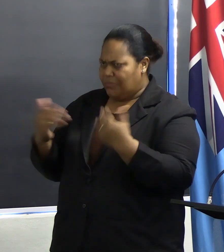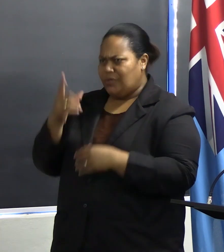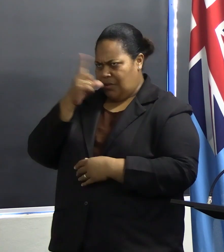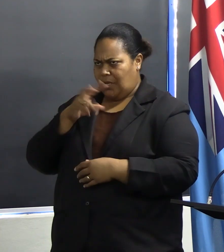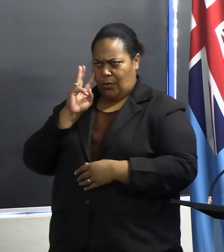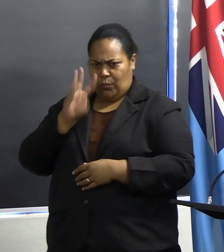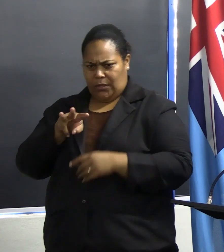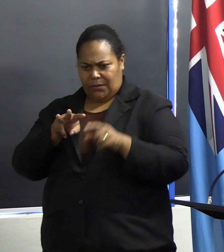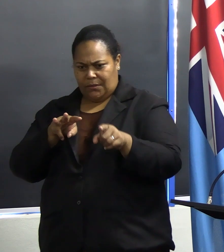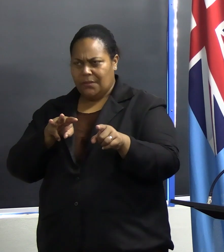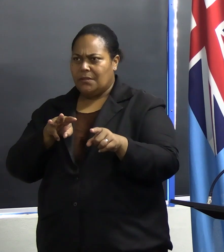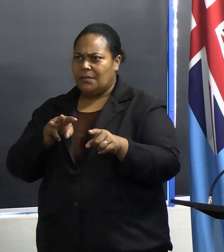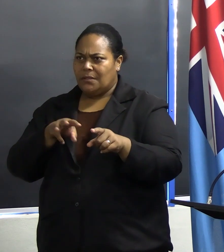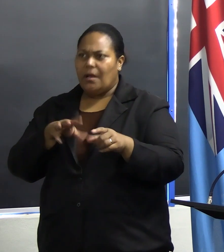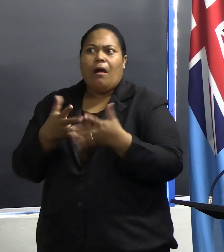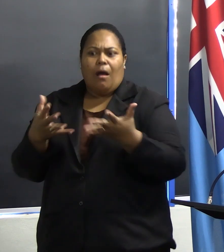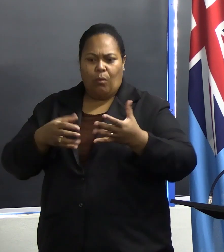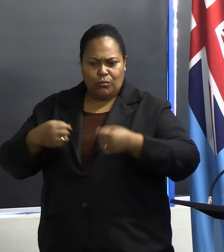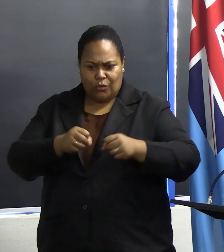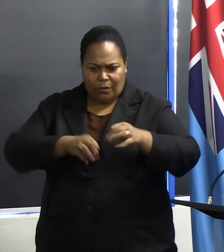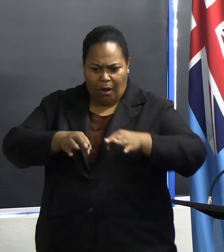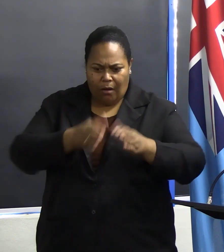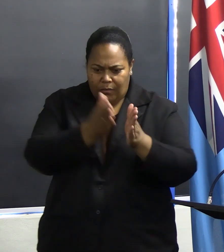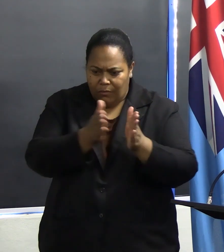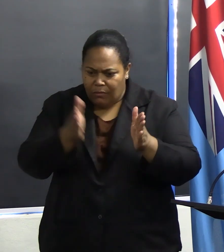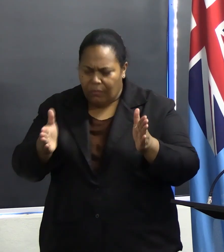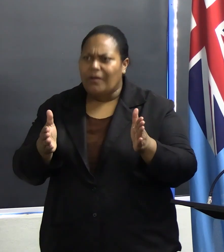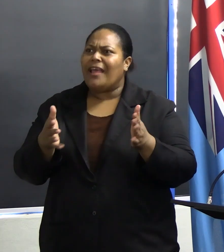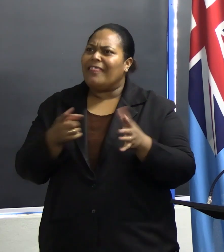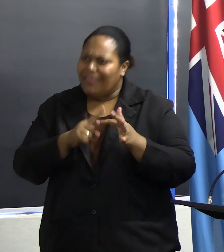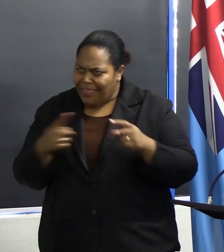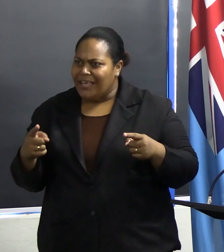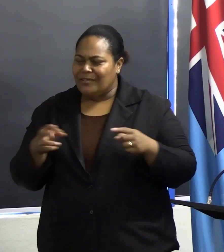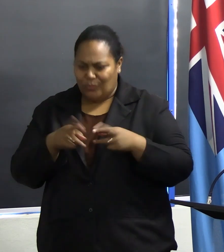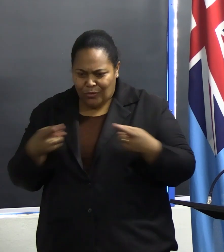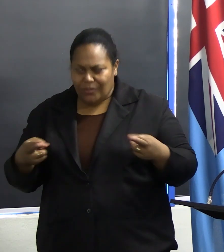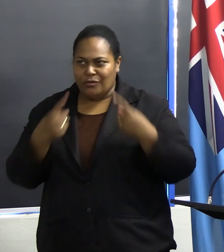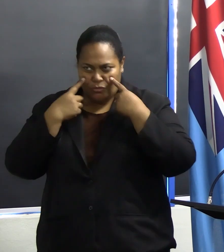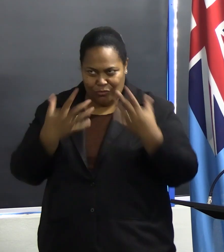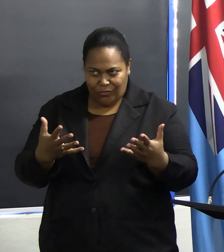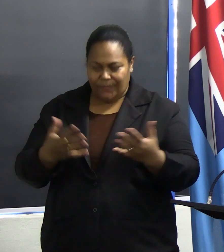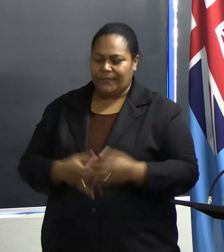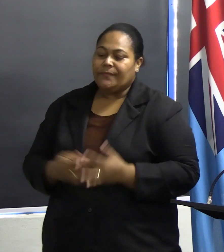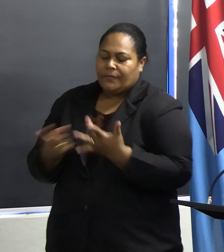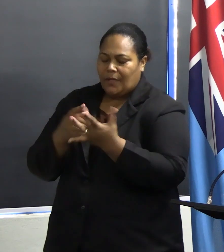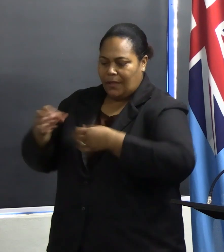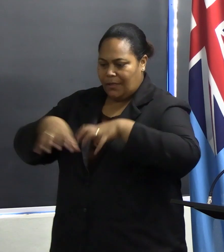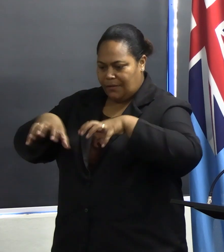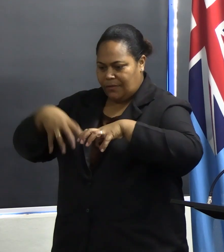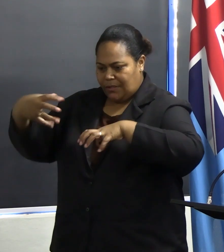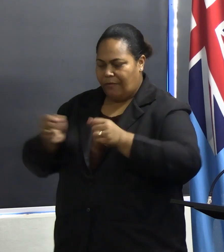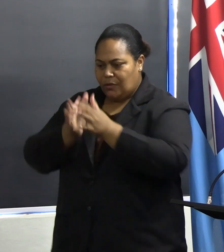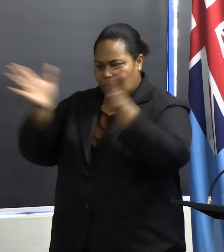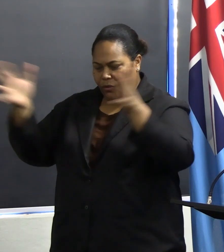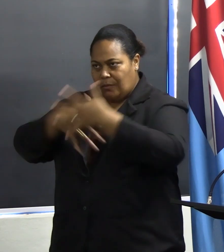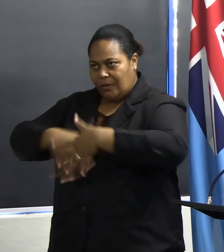the strategic assets that are deployed during disaster operations. There will also be a lot of other activities that the general public